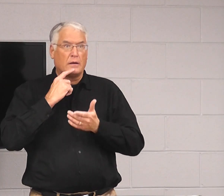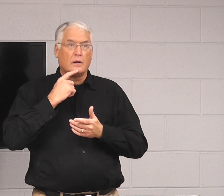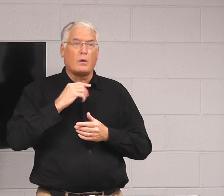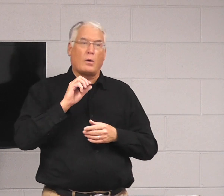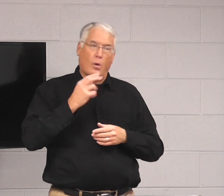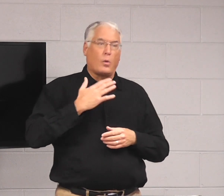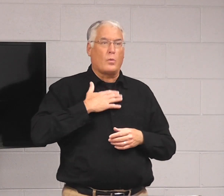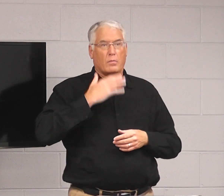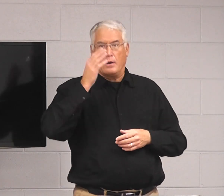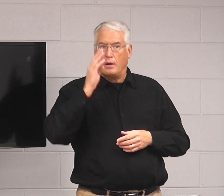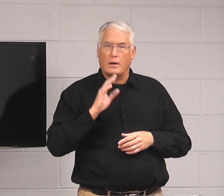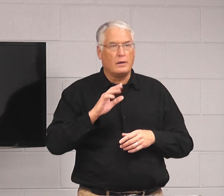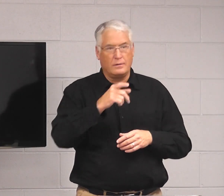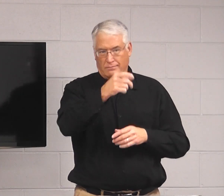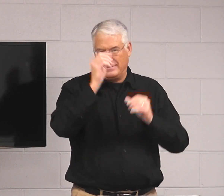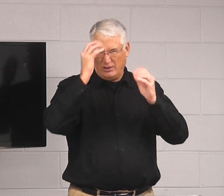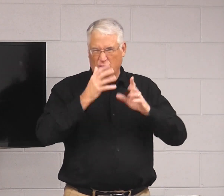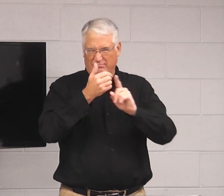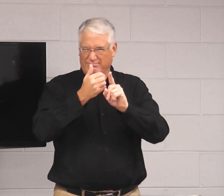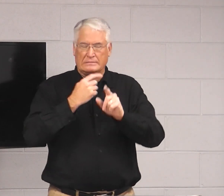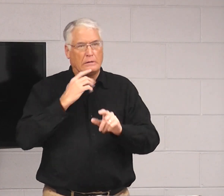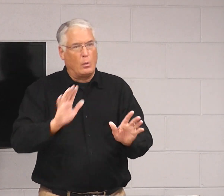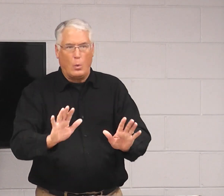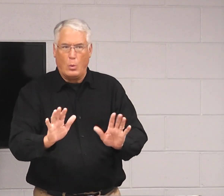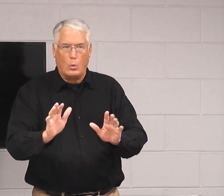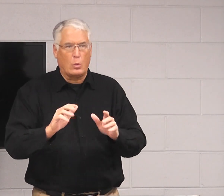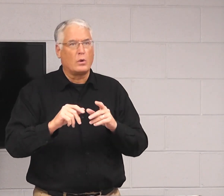say that. Unless you're starting a prayer.